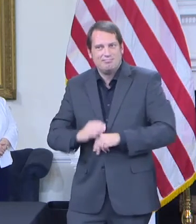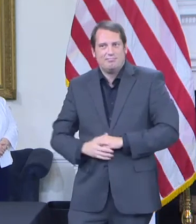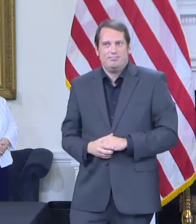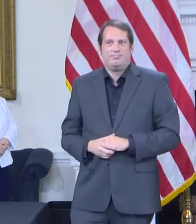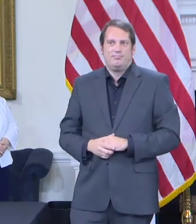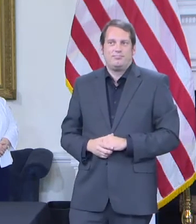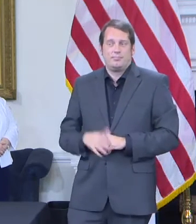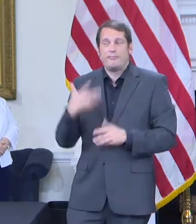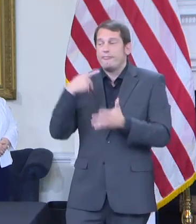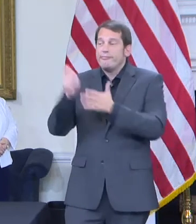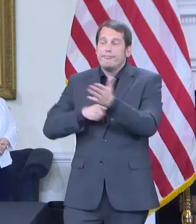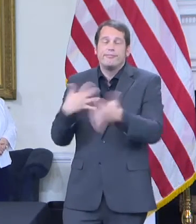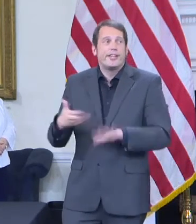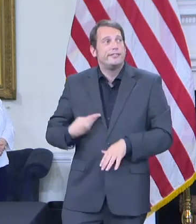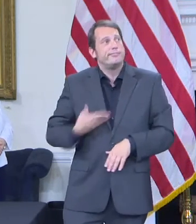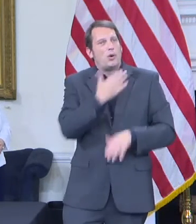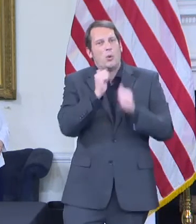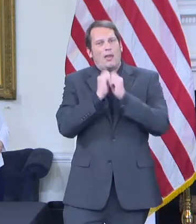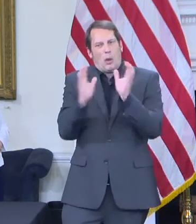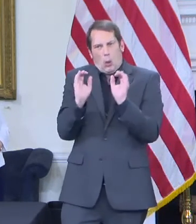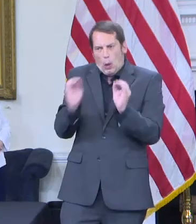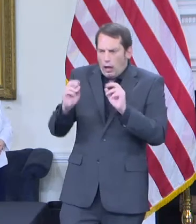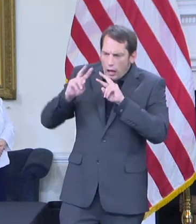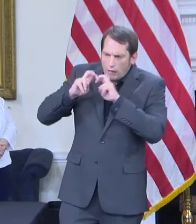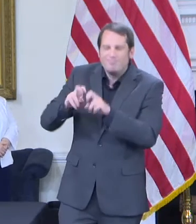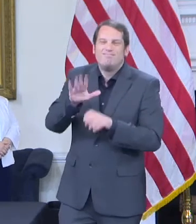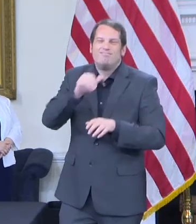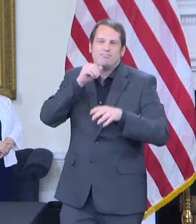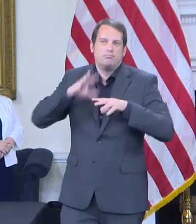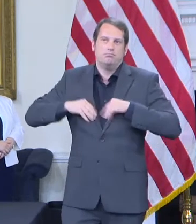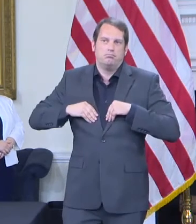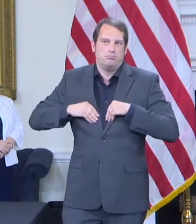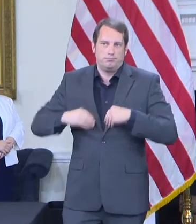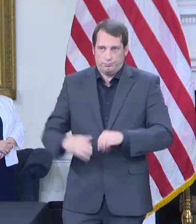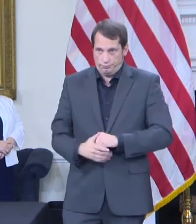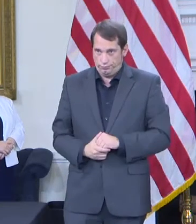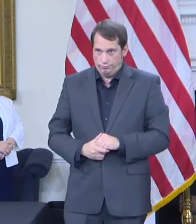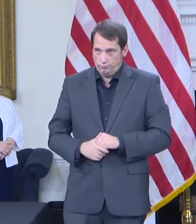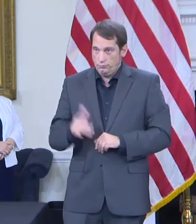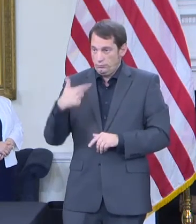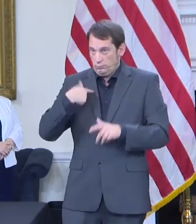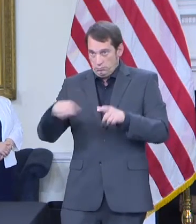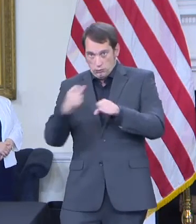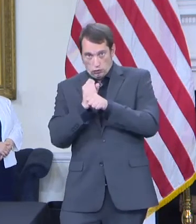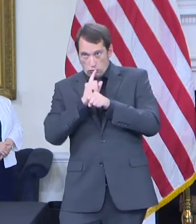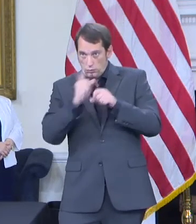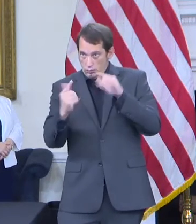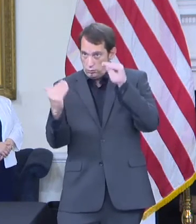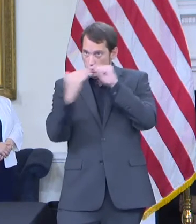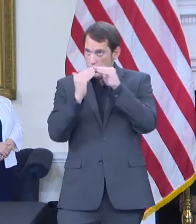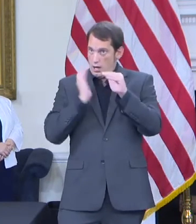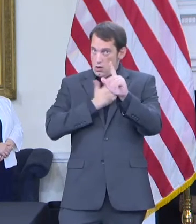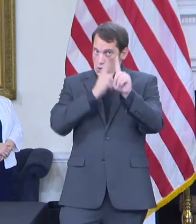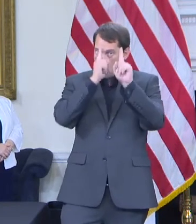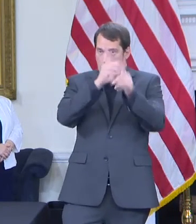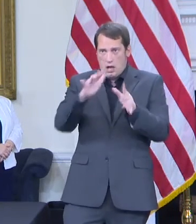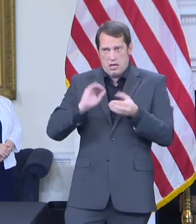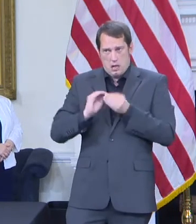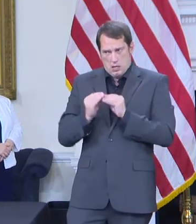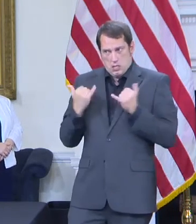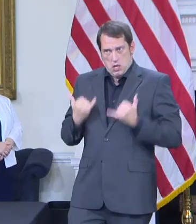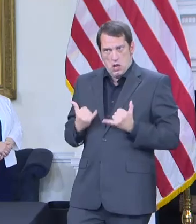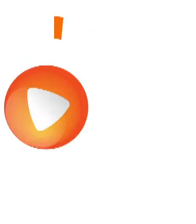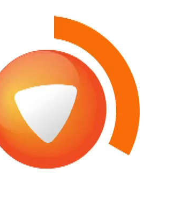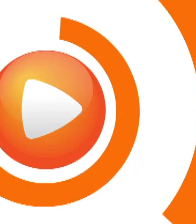It is not in line with our health metrics or with state policy, and it is not the right thing for our